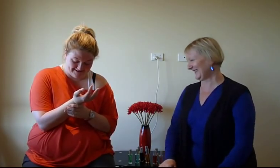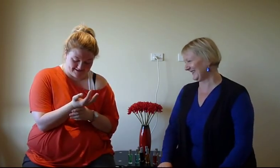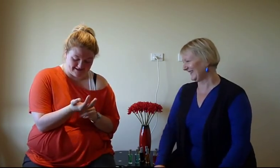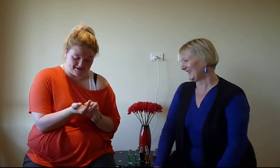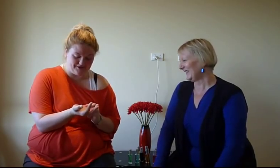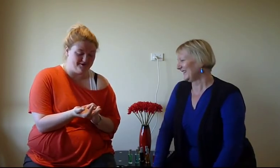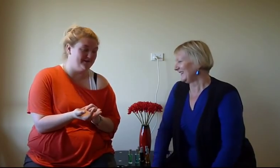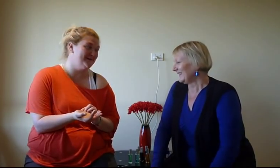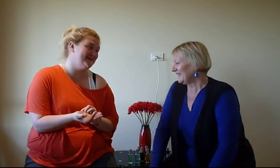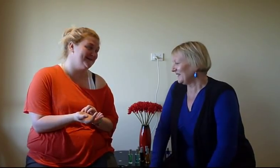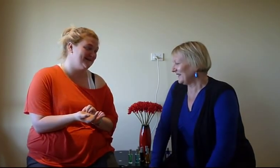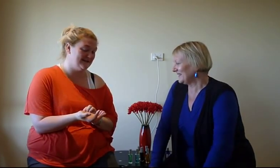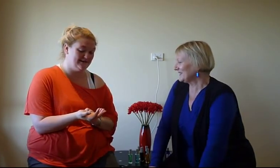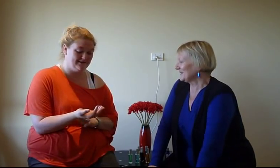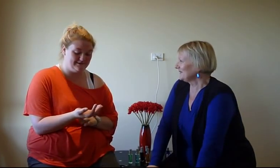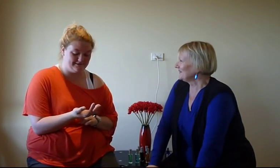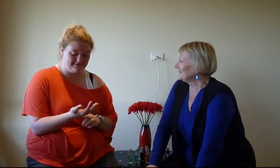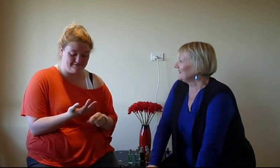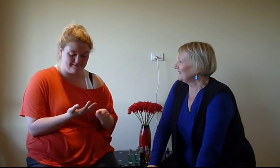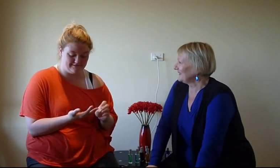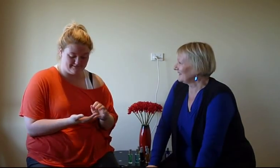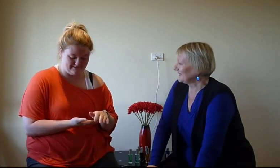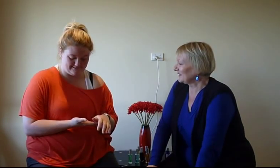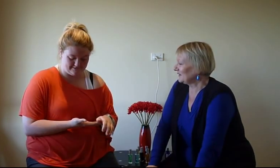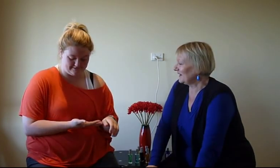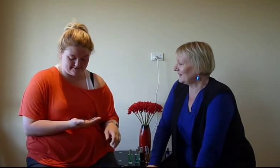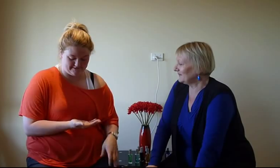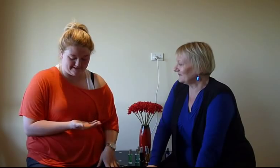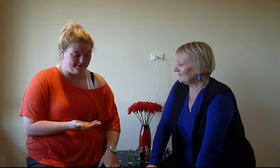Thank you. No worries. It's good, huh? Yep.